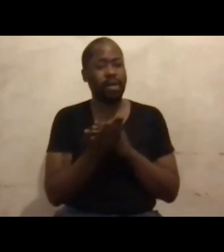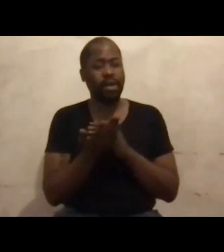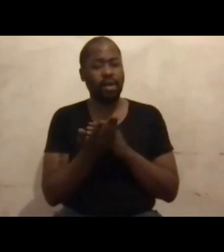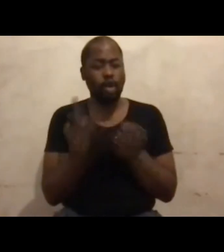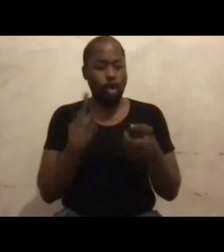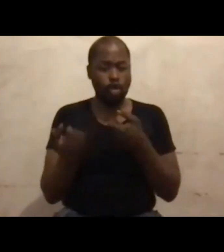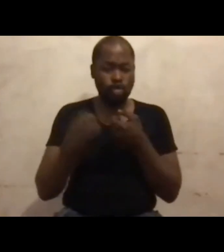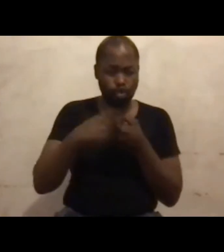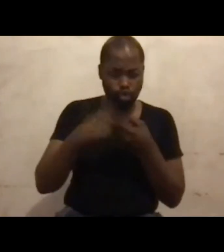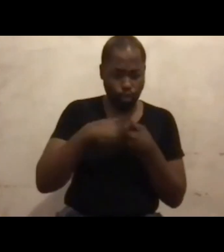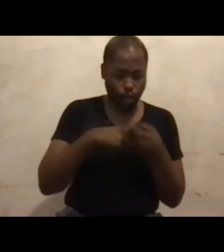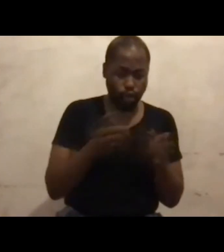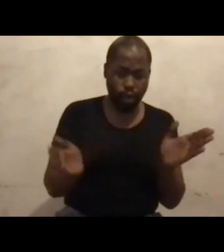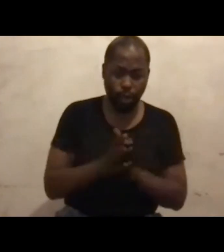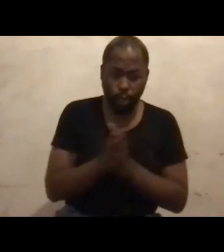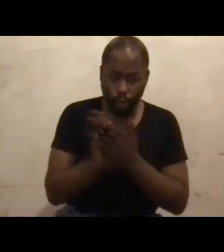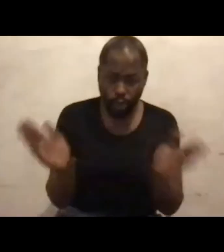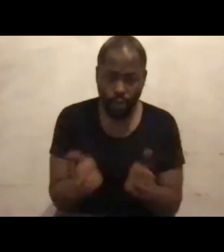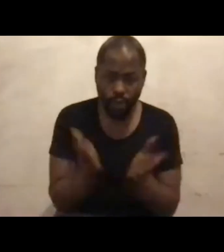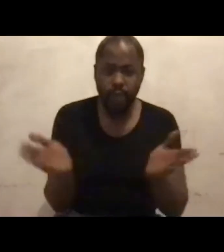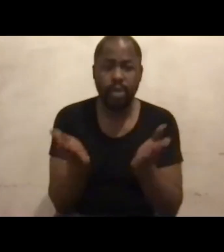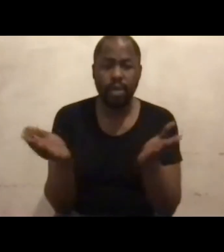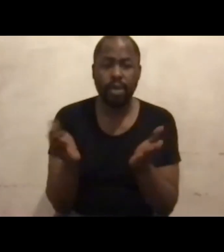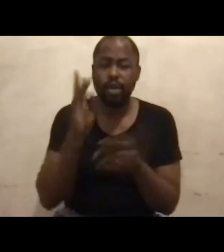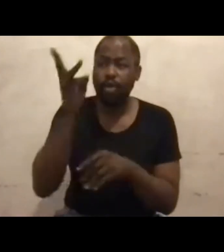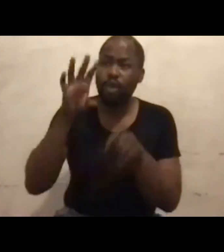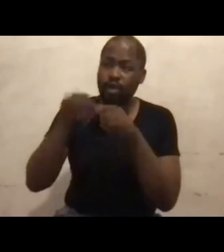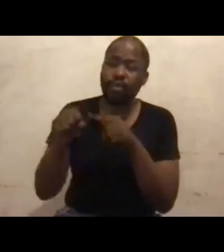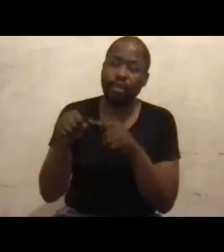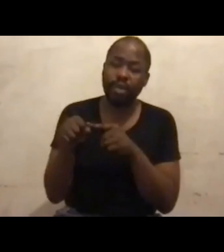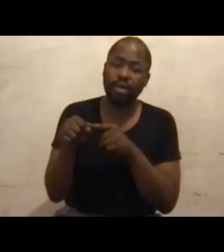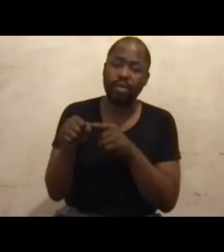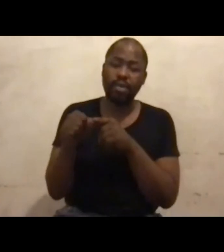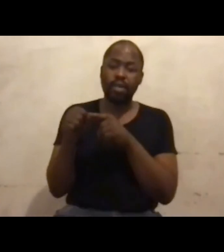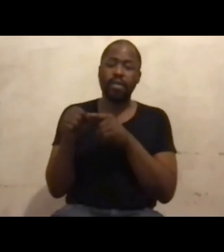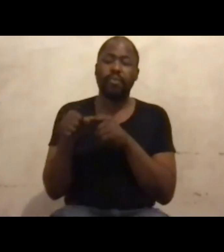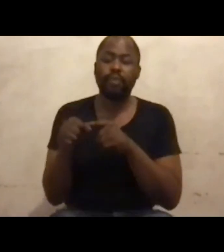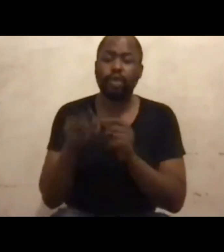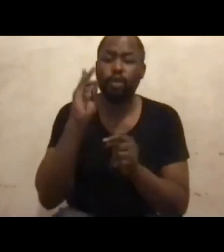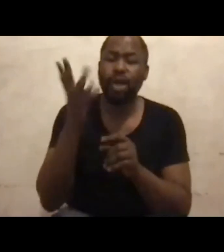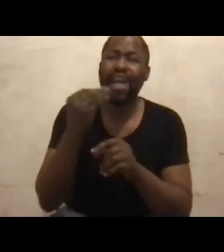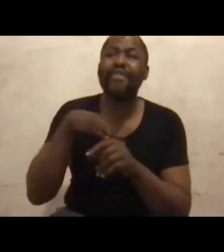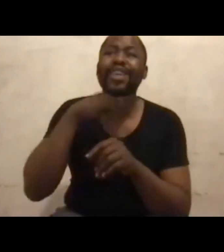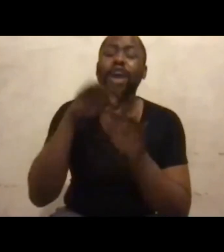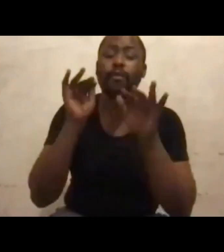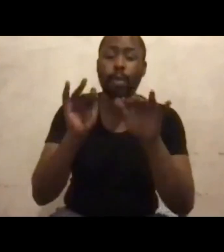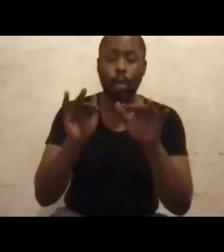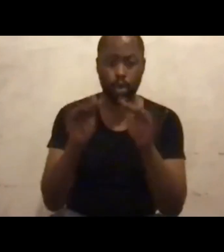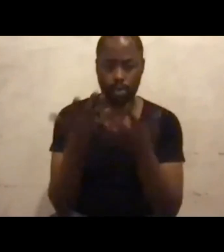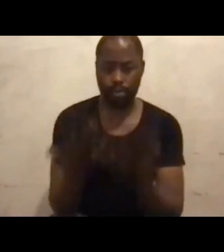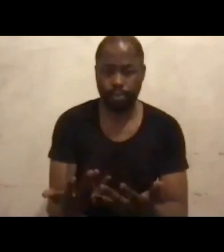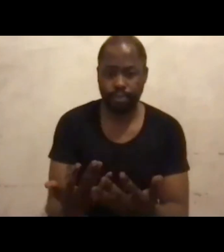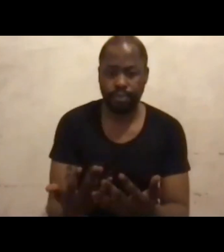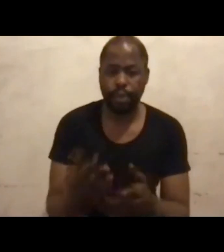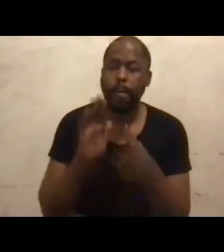the conversation. But you are going to discover that you are always not going to have a sizable audience. Because people with disabilities do not